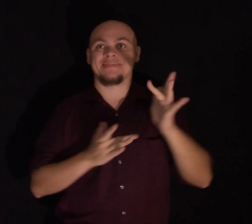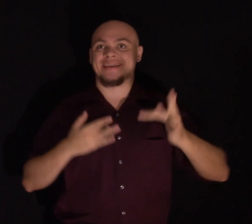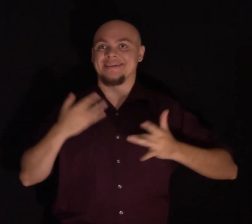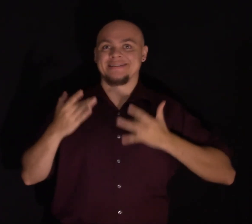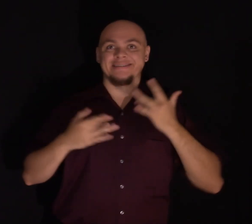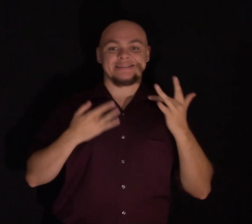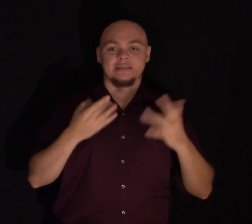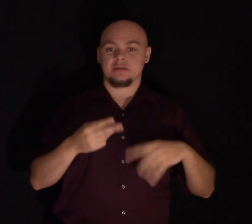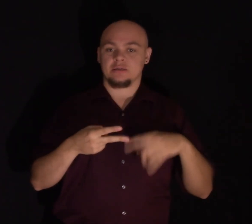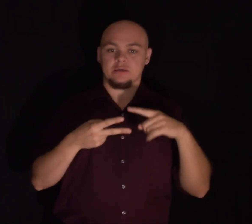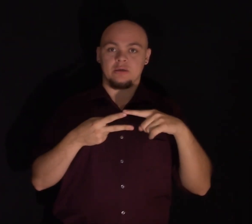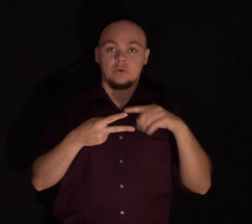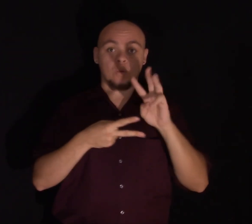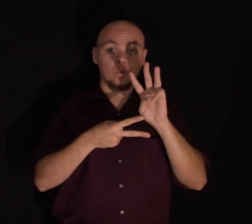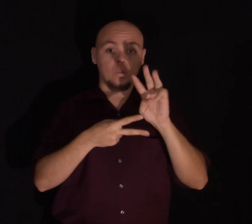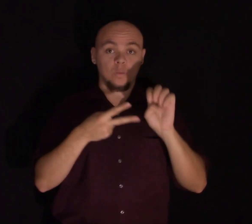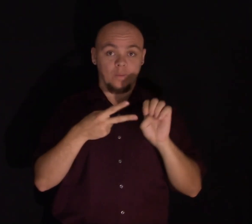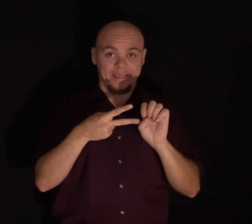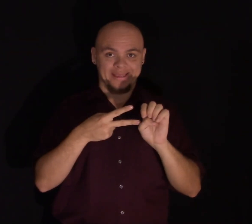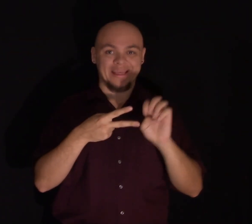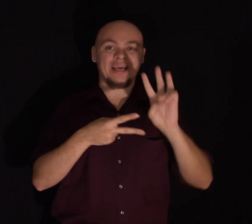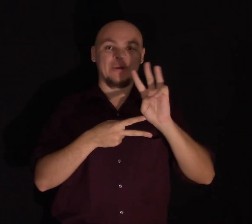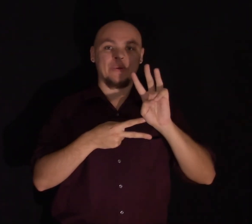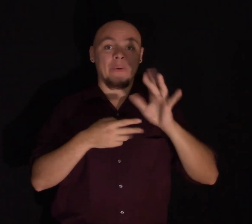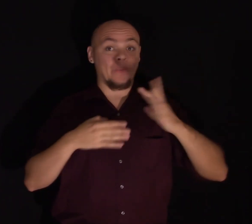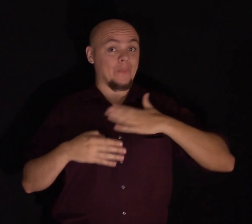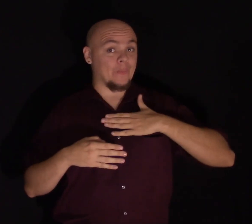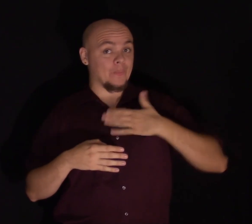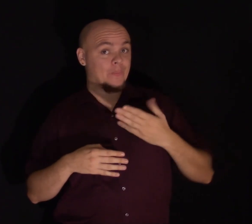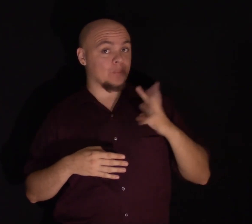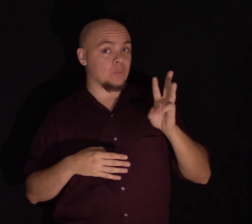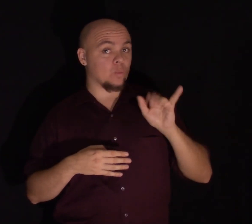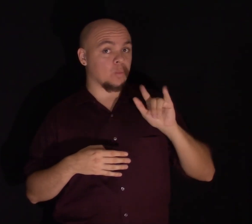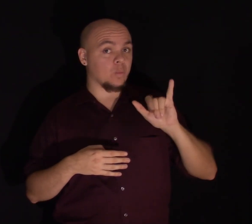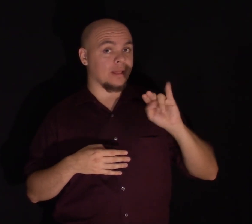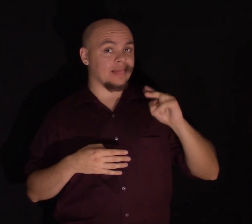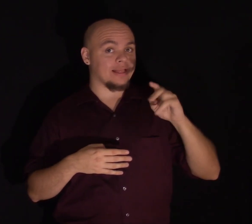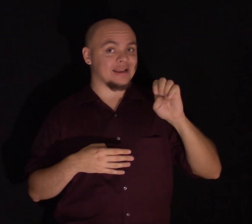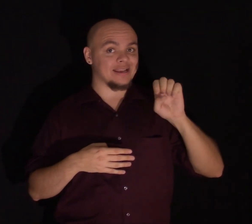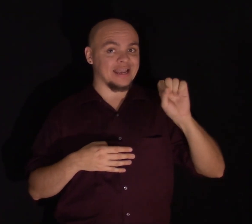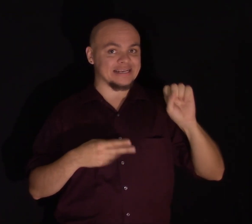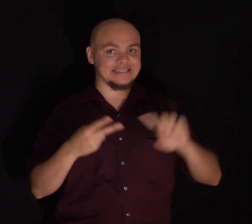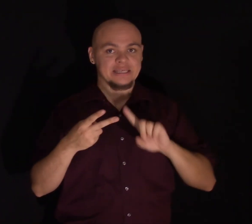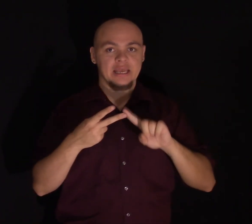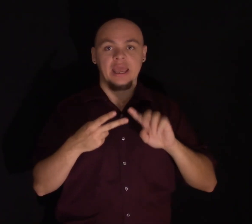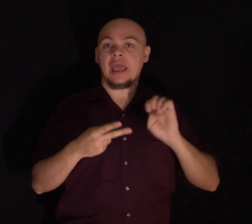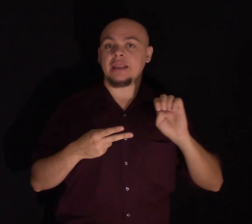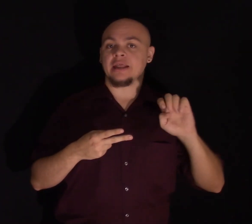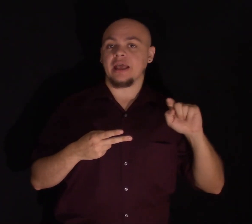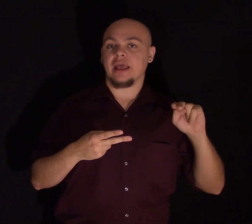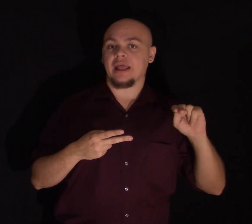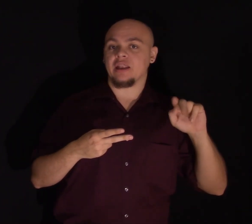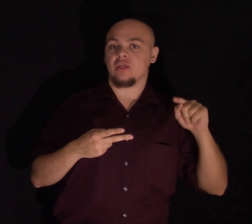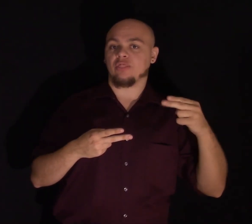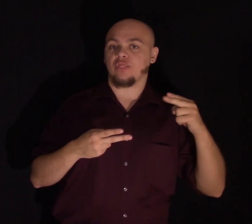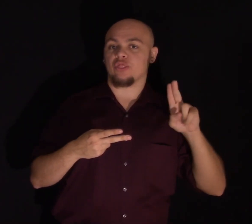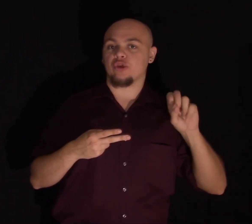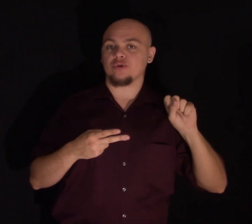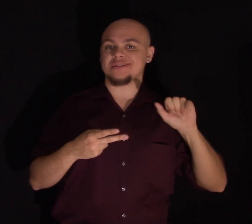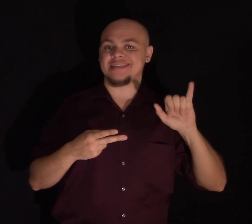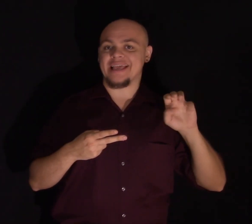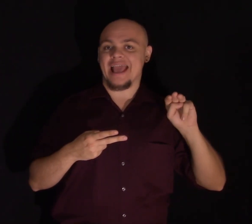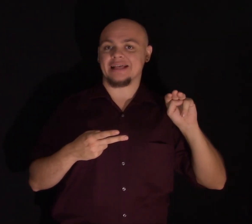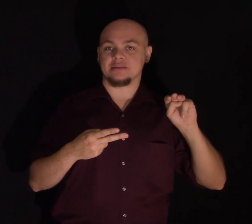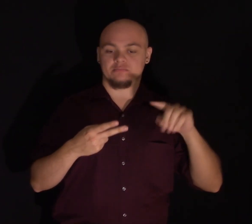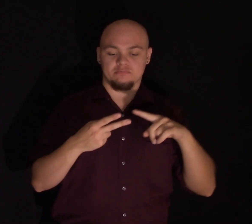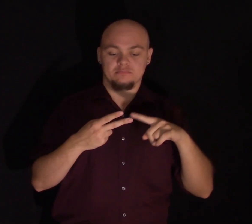we. Willingness and enthusiasm. And if you can't find it, if you've lost your willingness and enthusiasm, look around